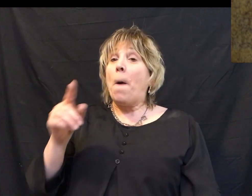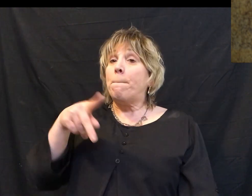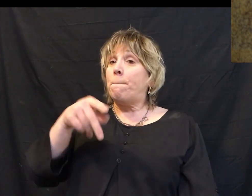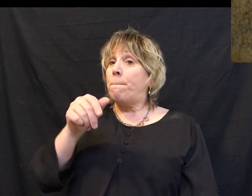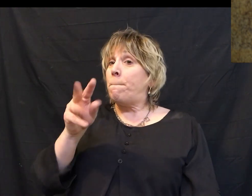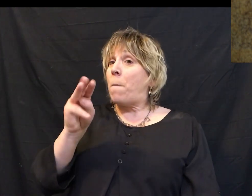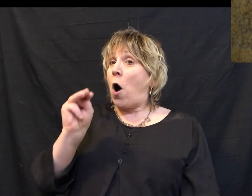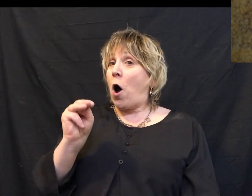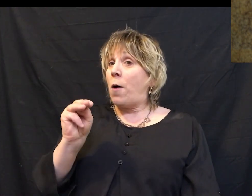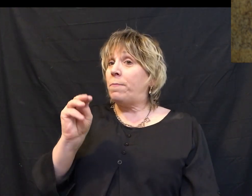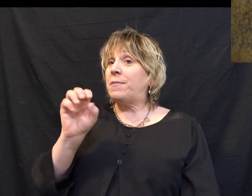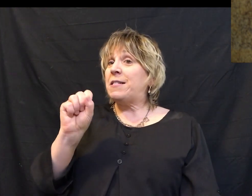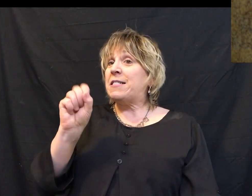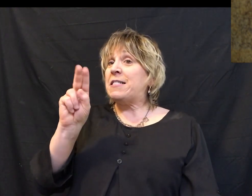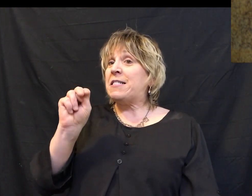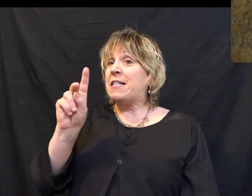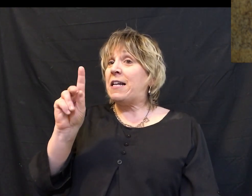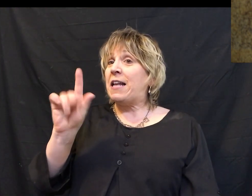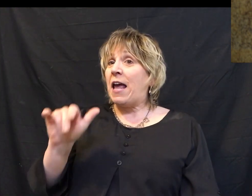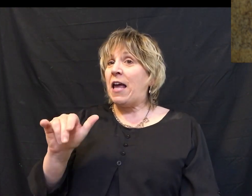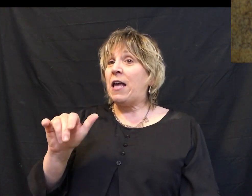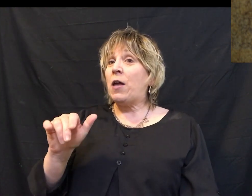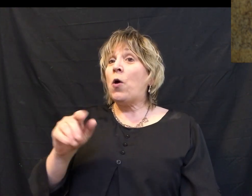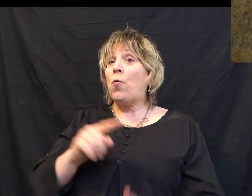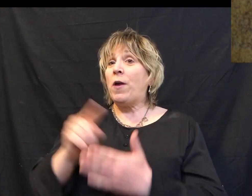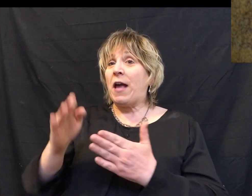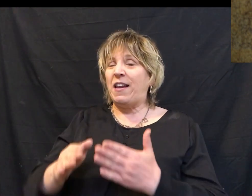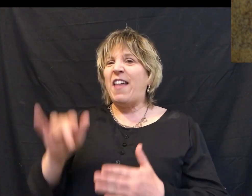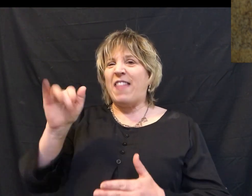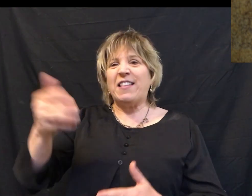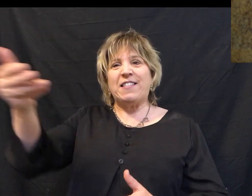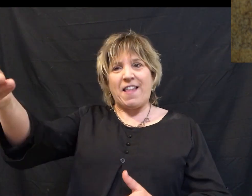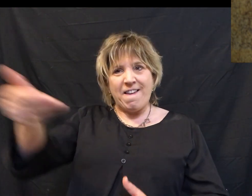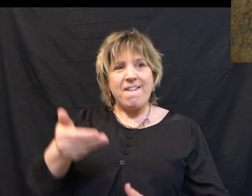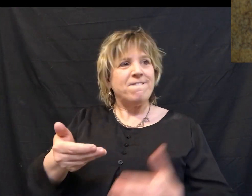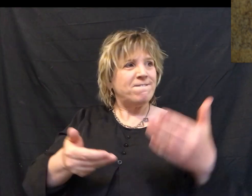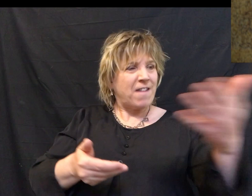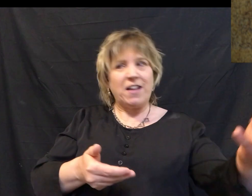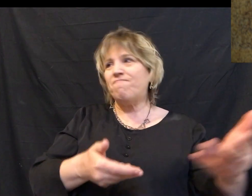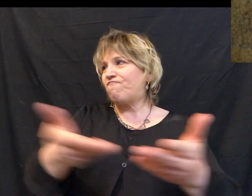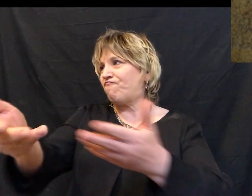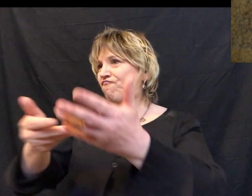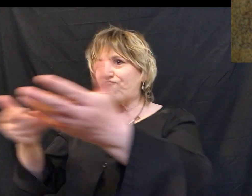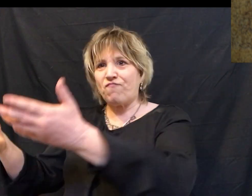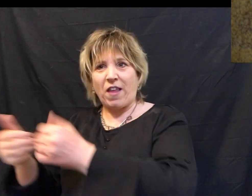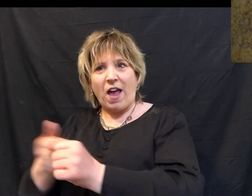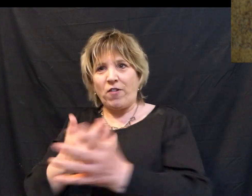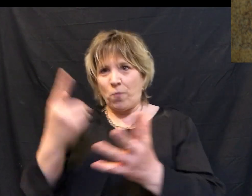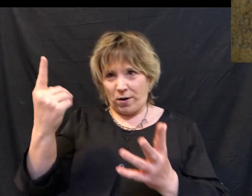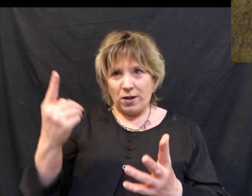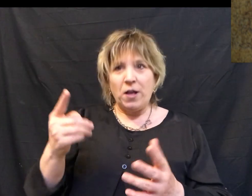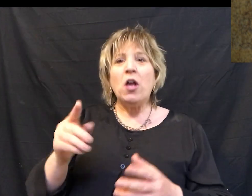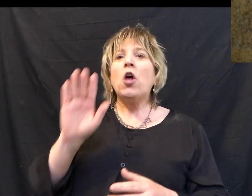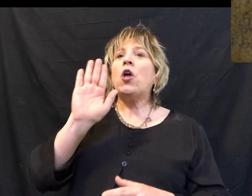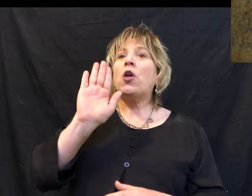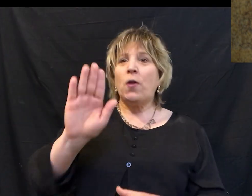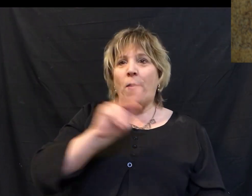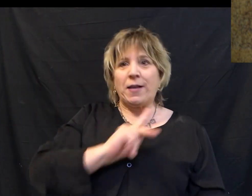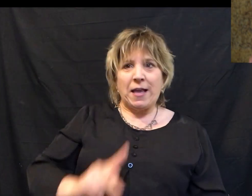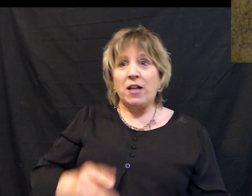And on this Palm Sunday weekend, that is exactly the invitation that is being given to each and every one of us. Your king